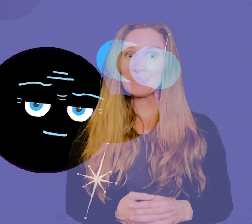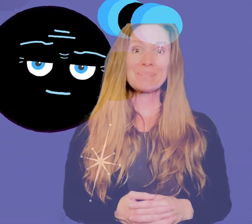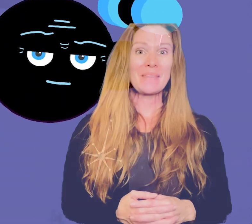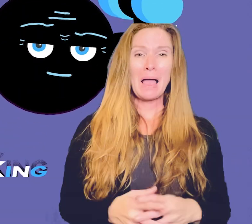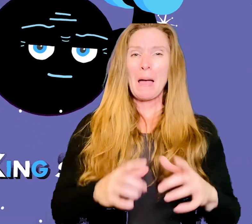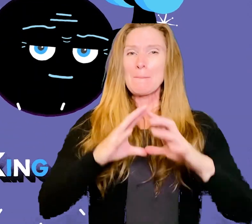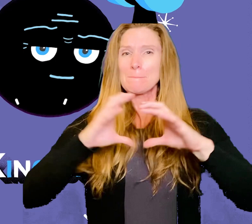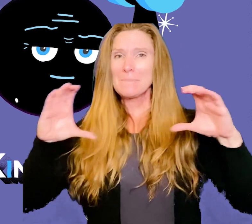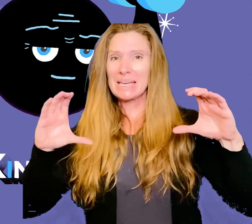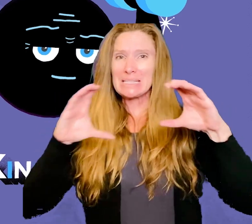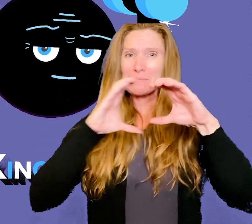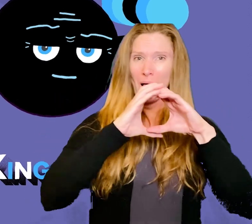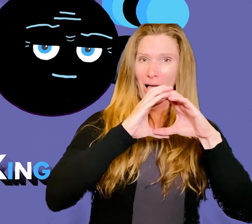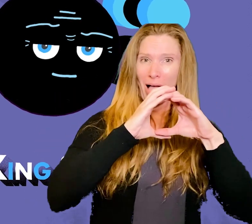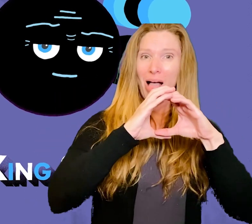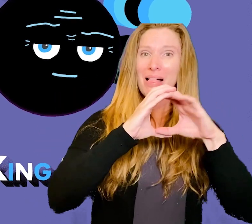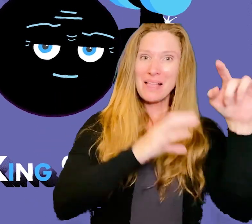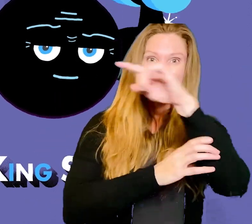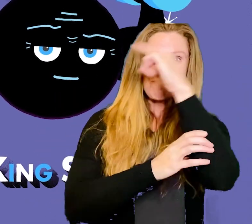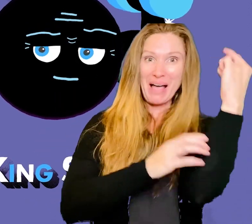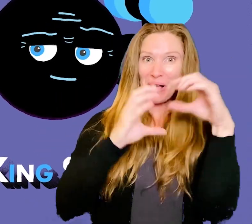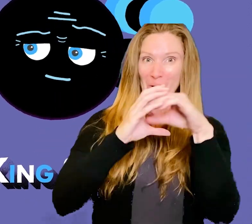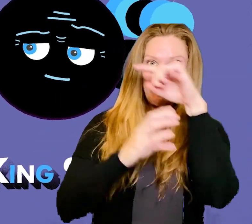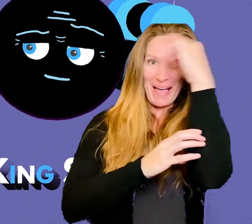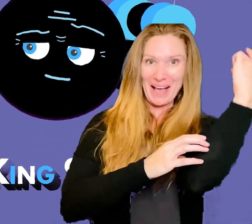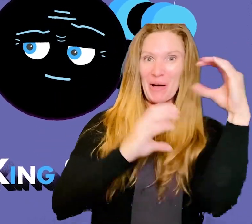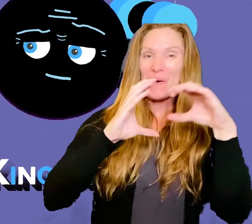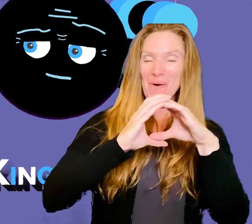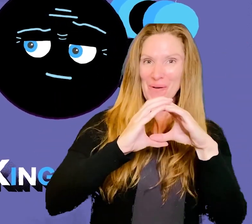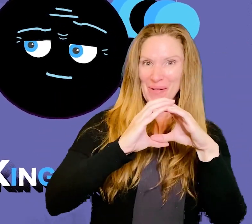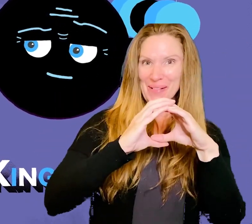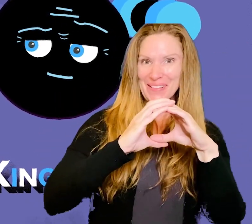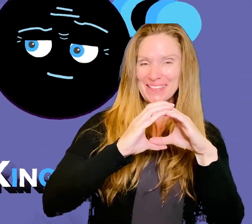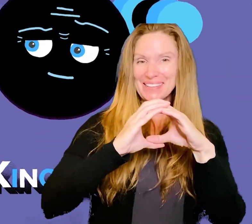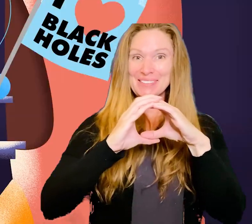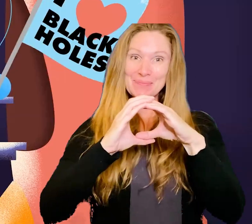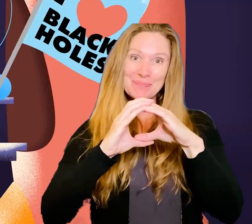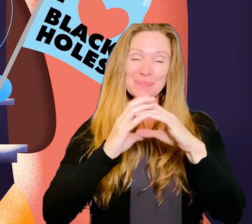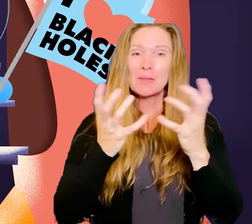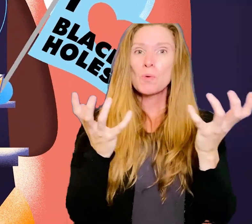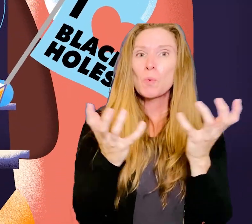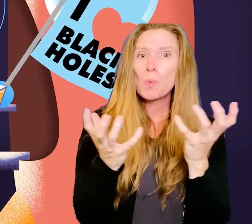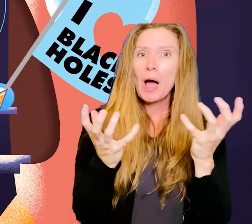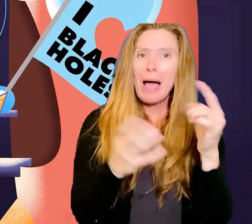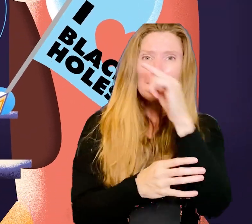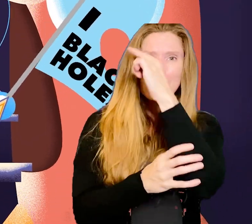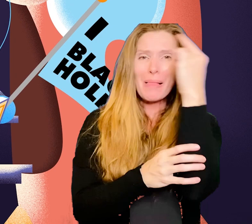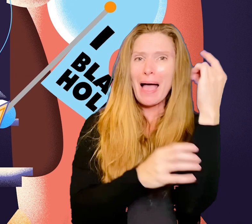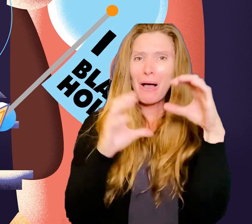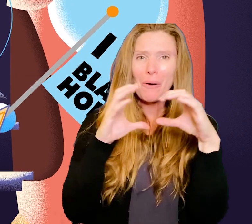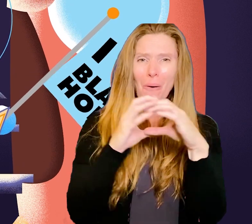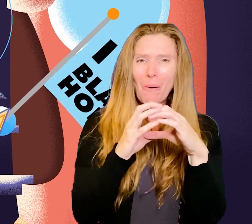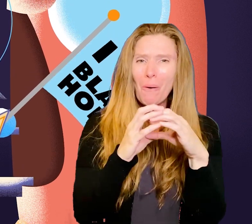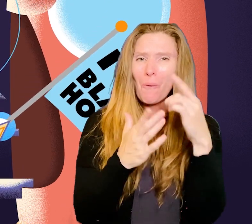They come big and small, black hole, black hole What is a black hole?